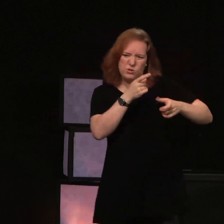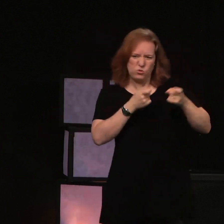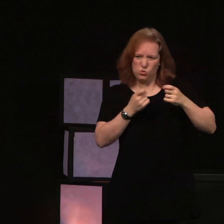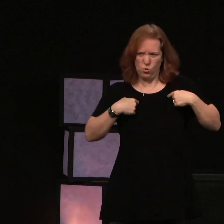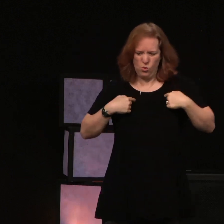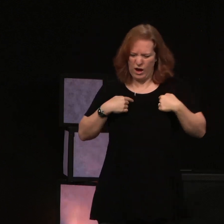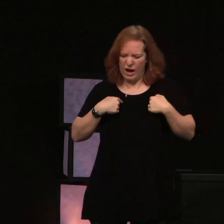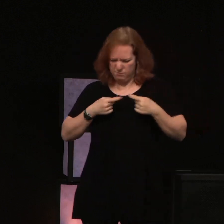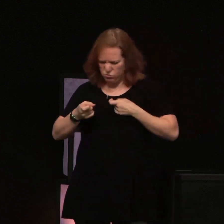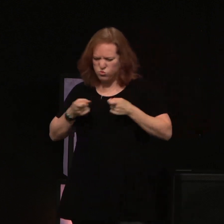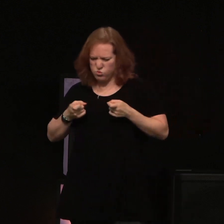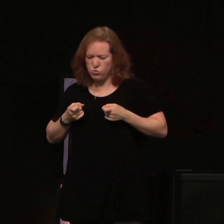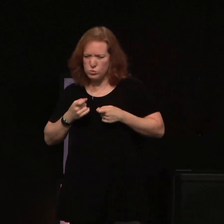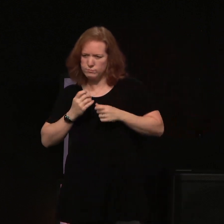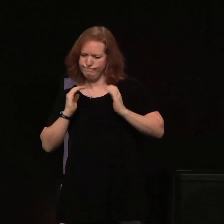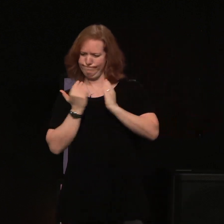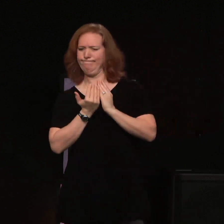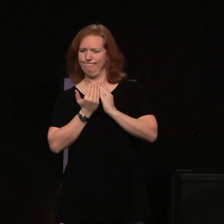you in here.